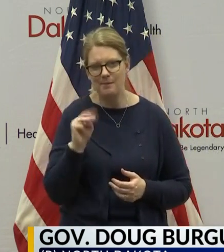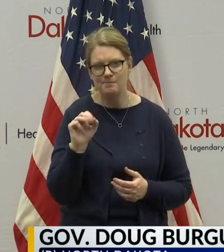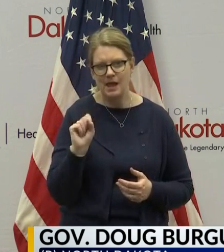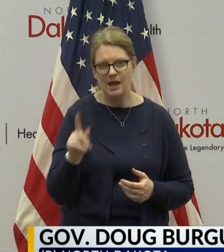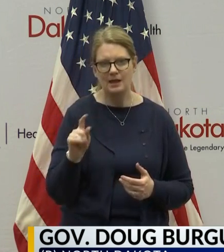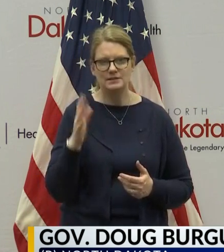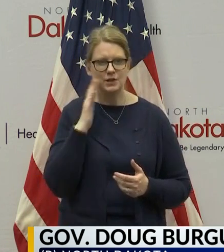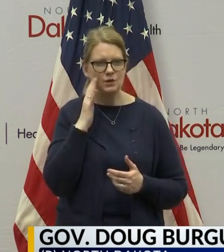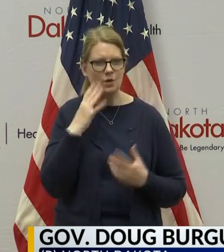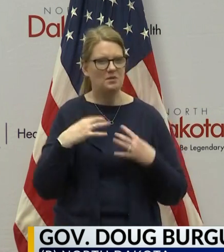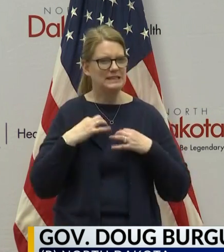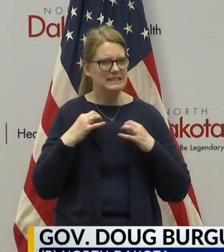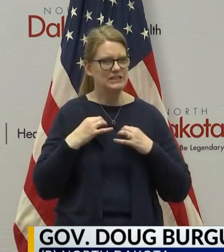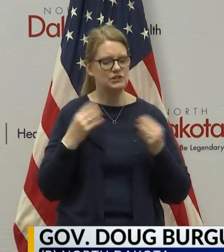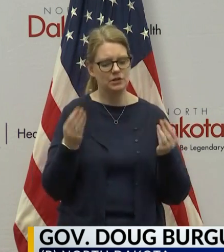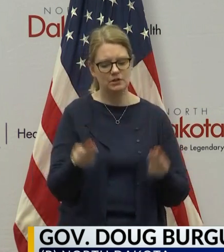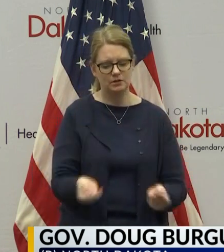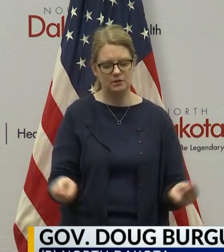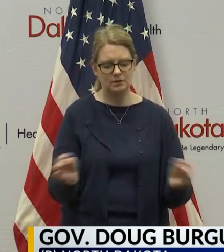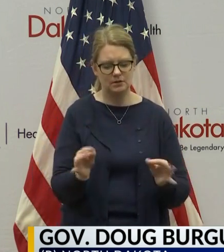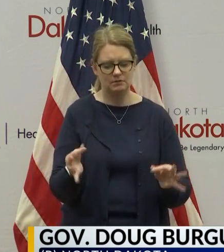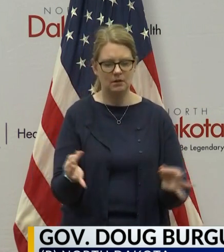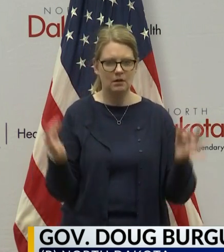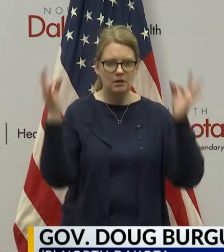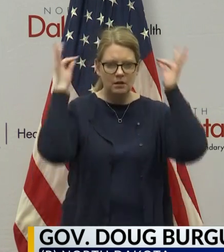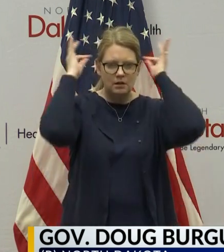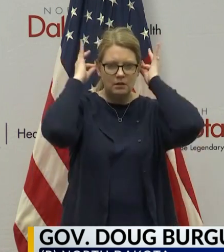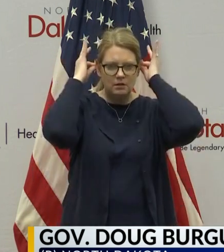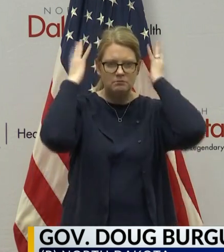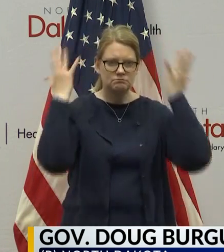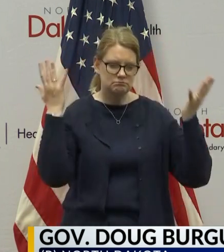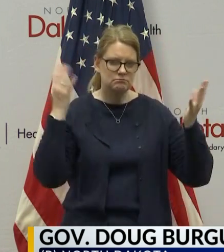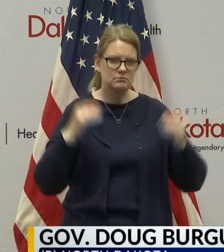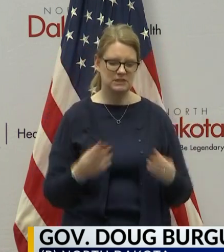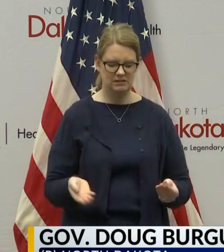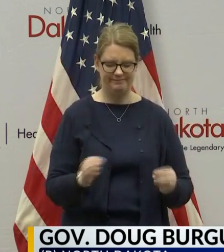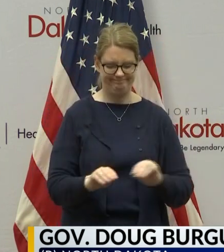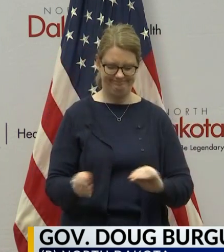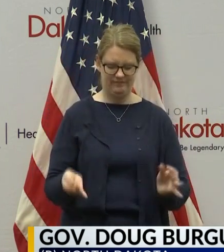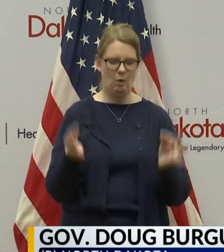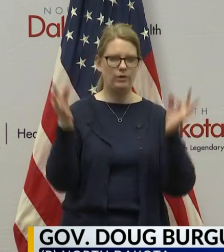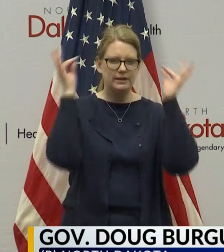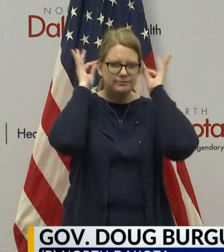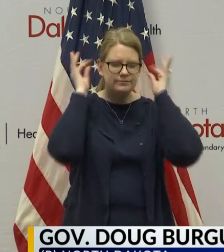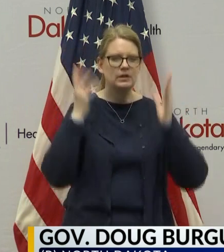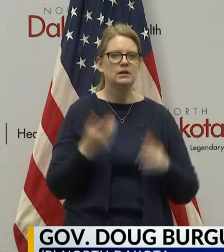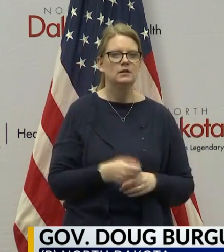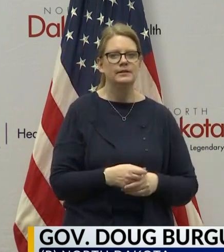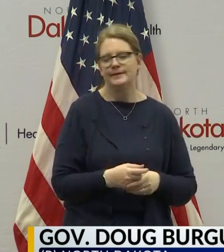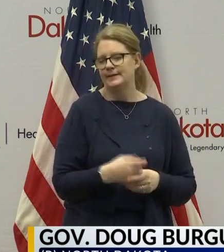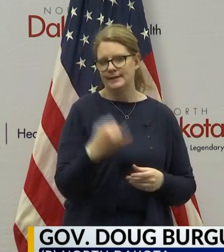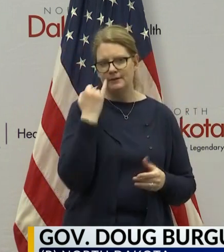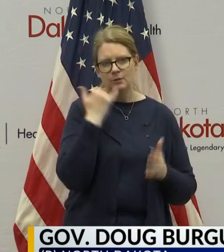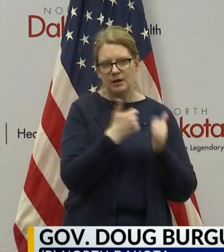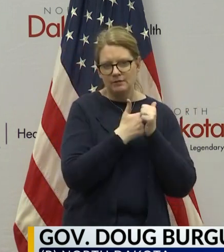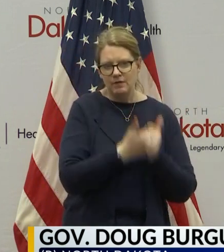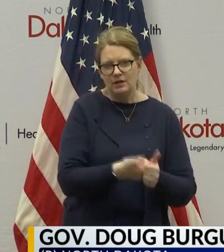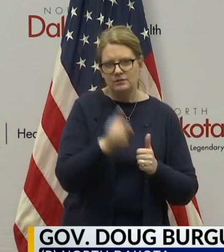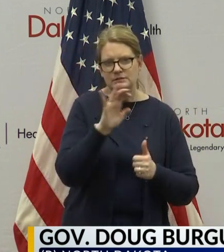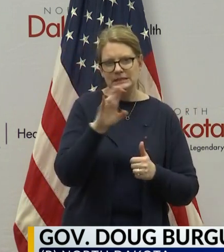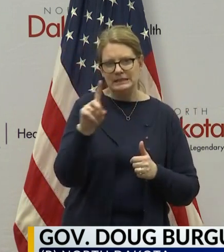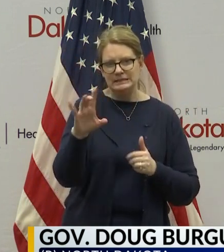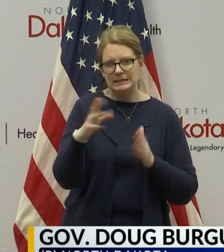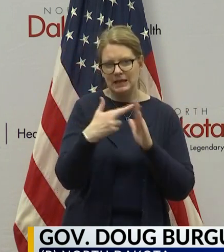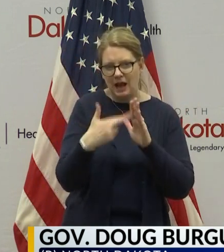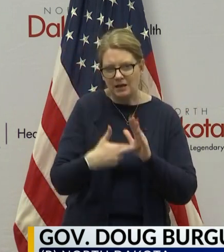handkerchief or a T-shirt. I think that people should – if they want to follow CDC guidance, they should do this.